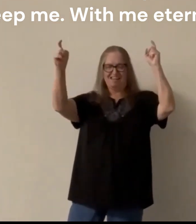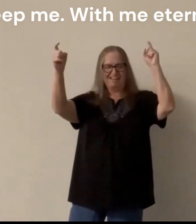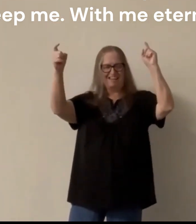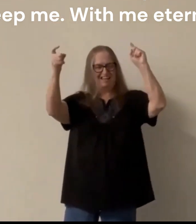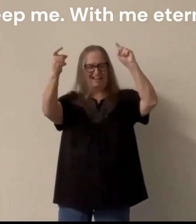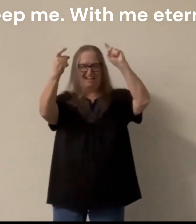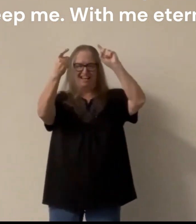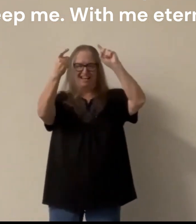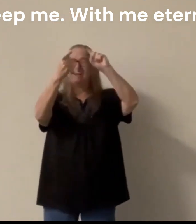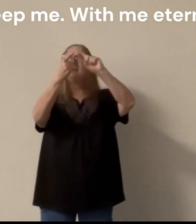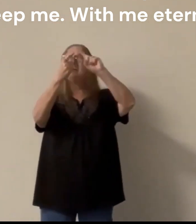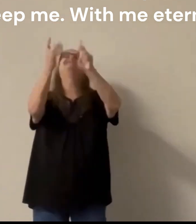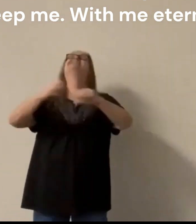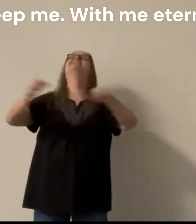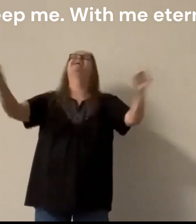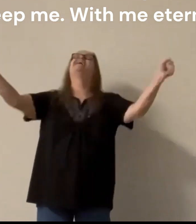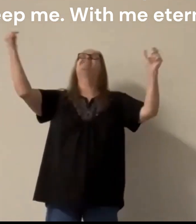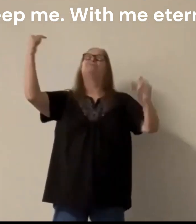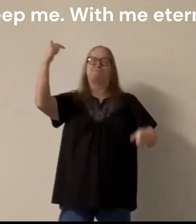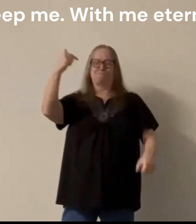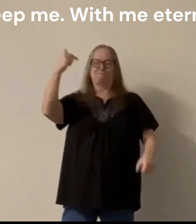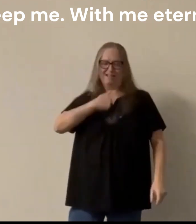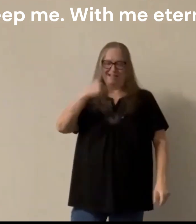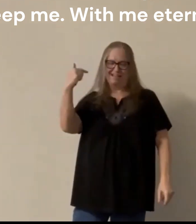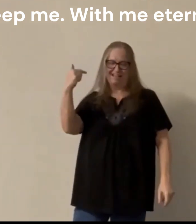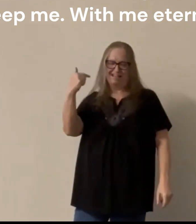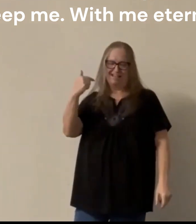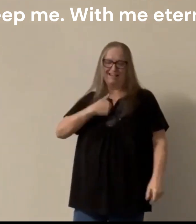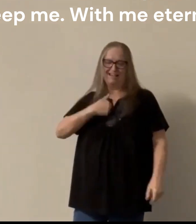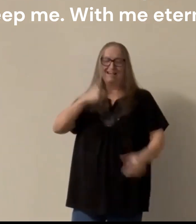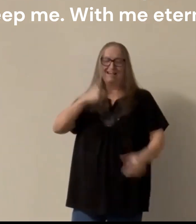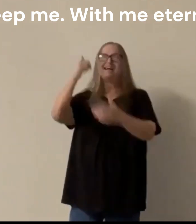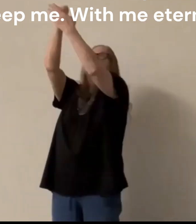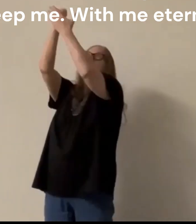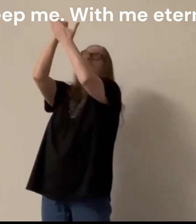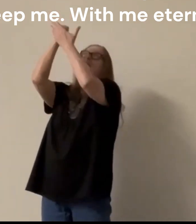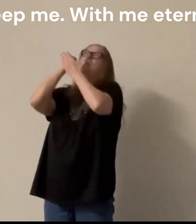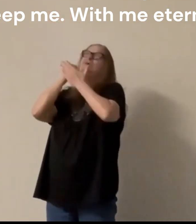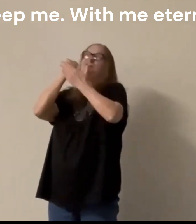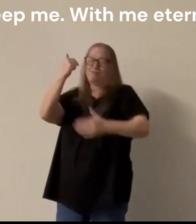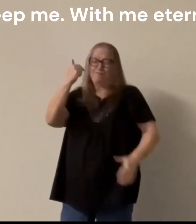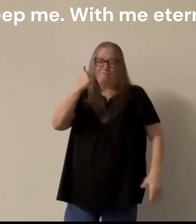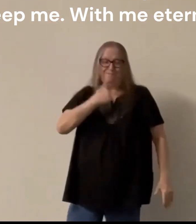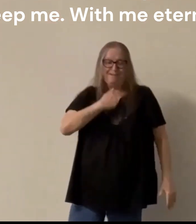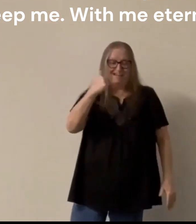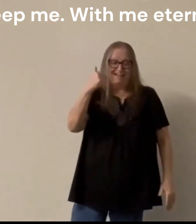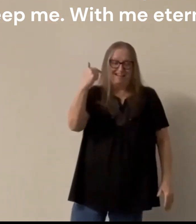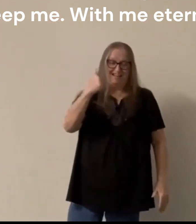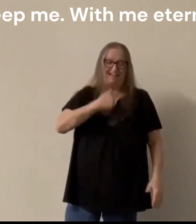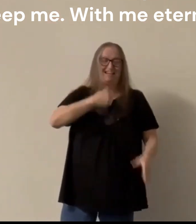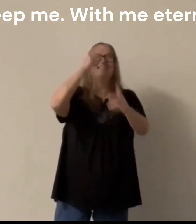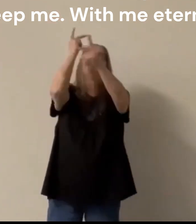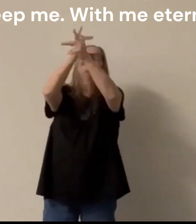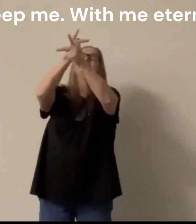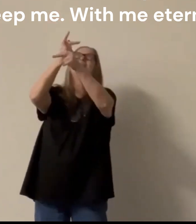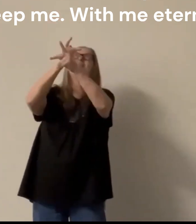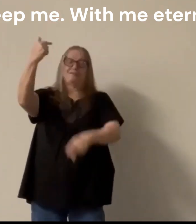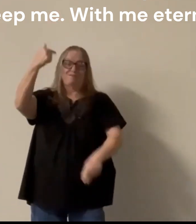my daughter, you must allow me to give you advice. I suppose. Well then, if you're not